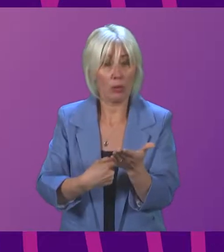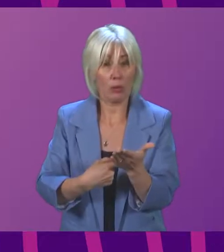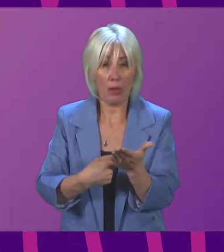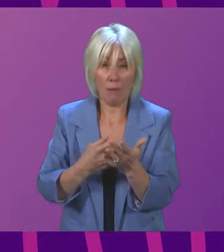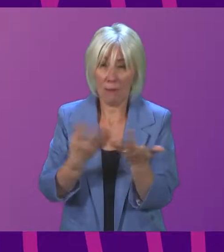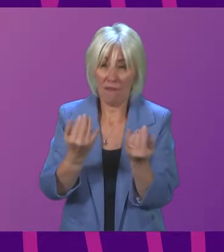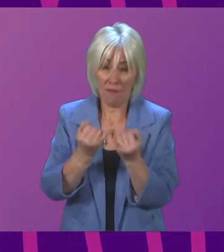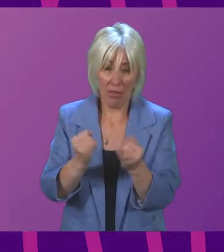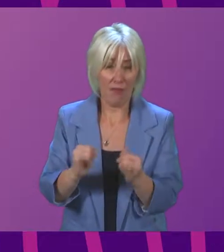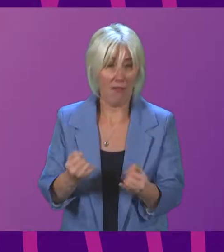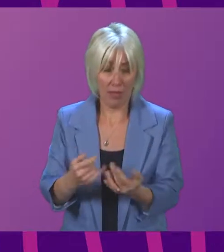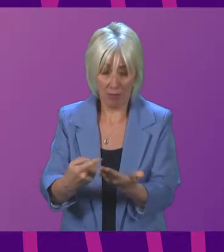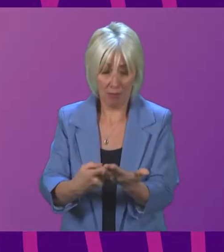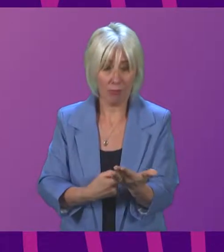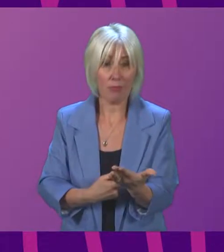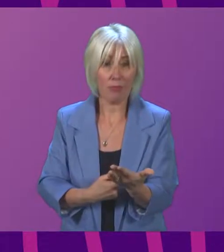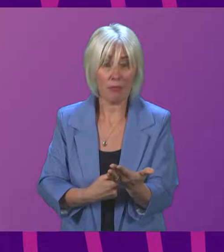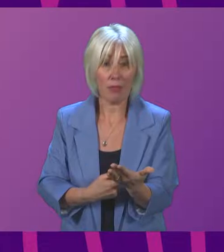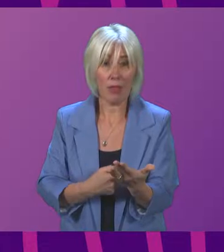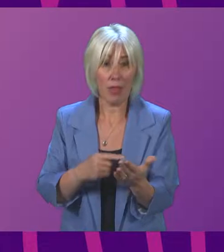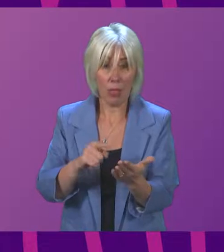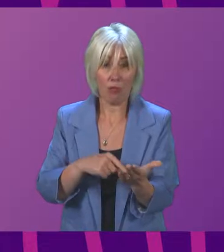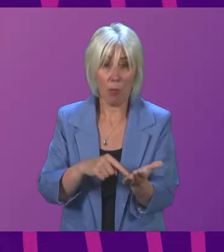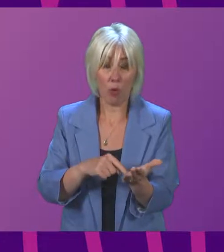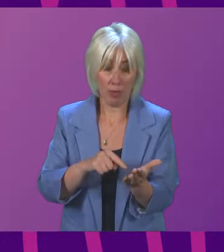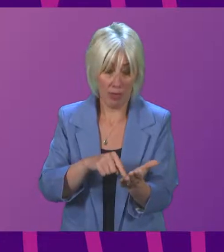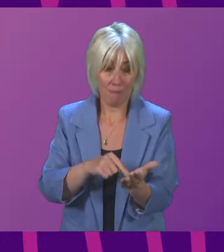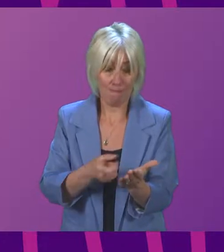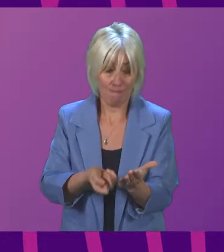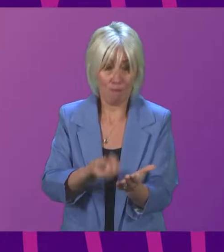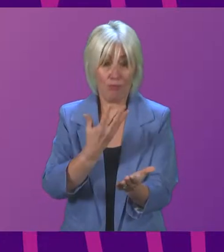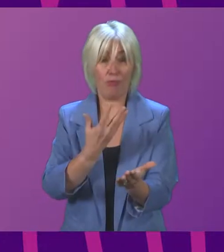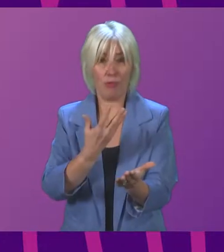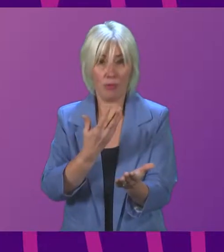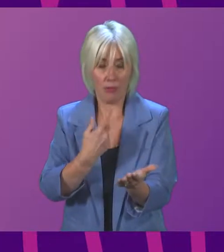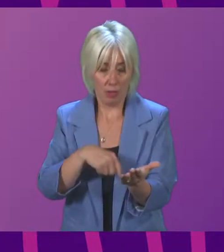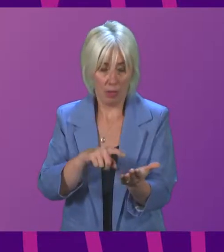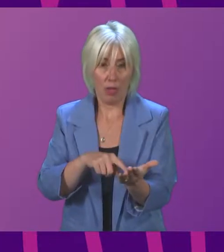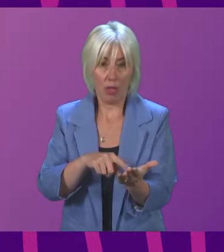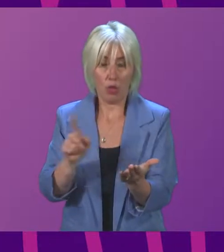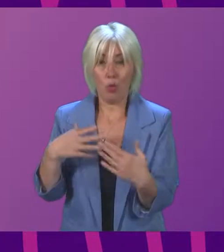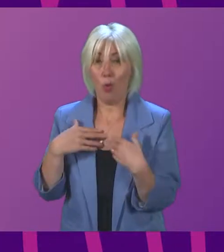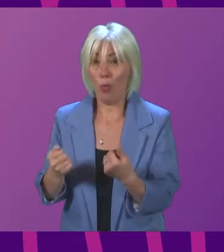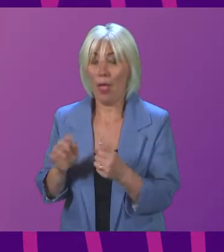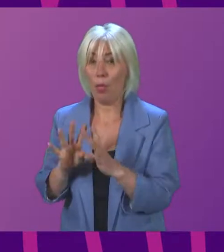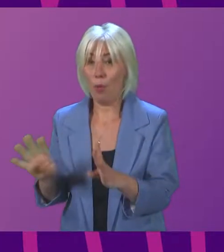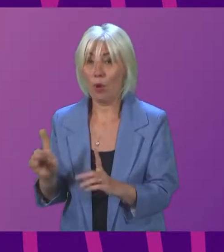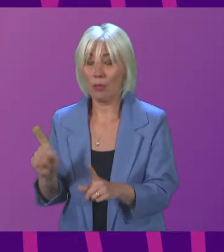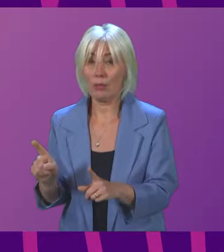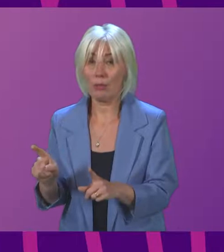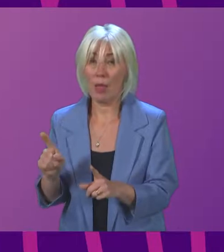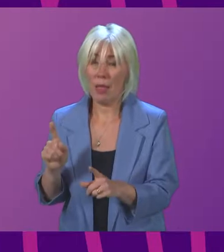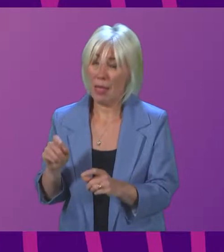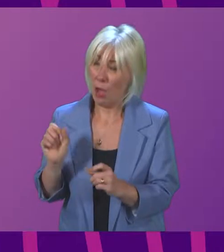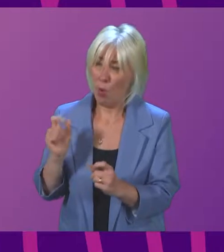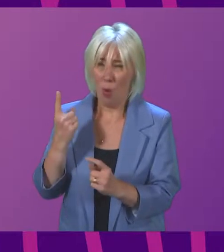failures that, frankly, the BAA and the report brought to the attention of the Health Board. One of the